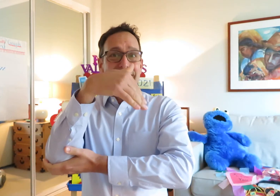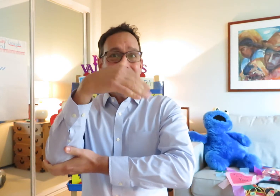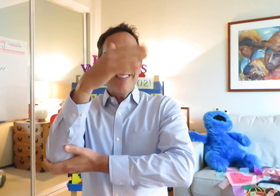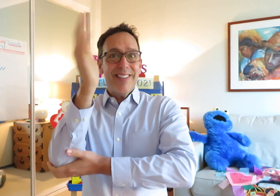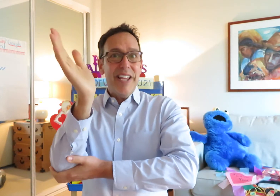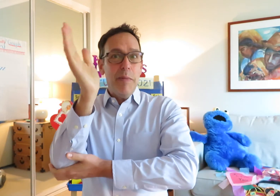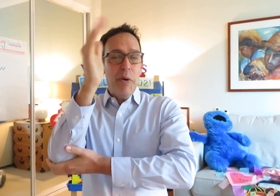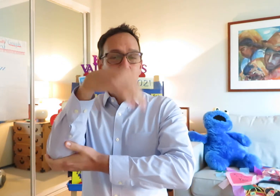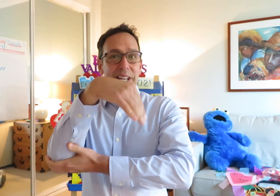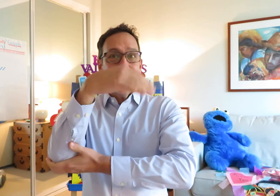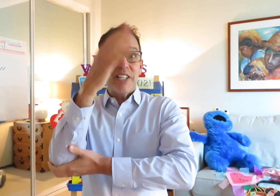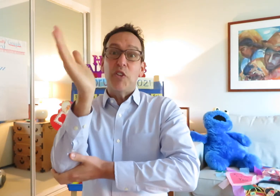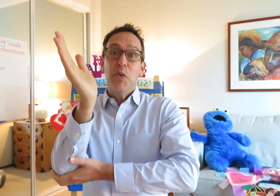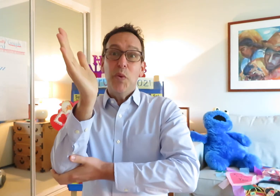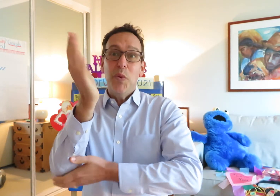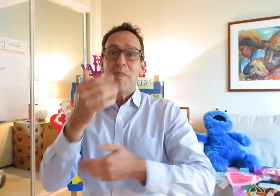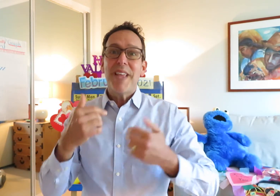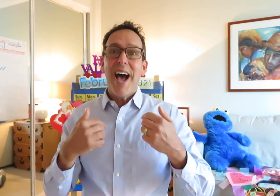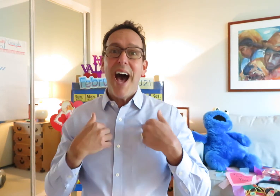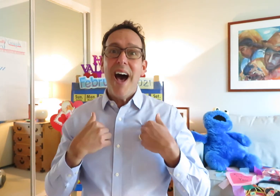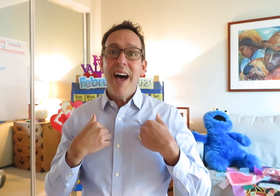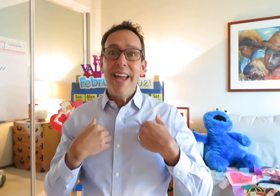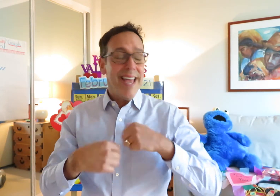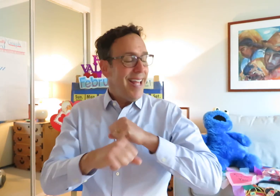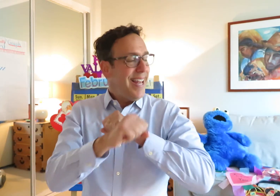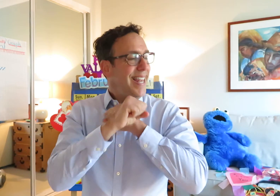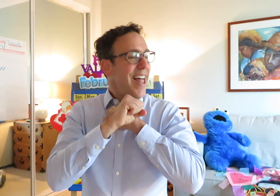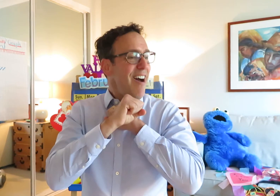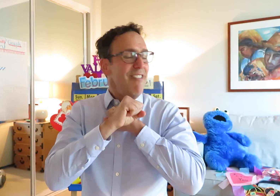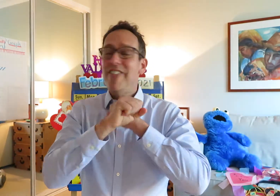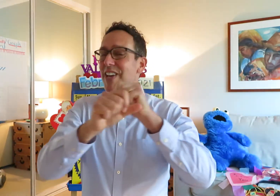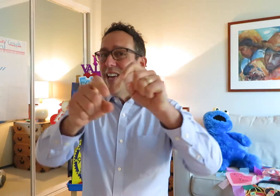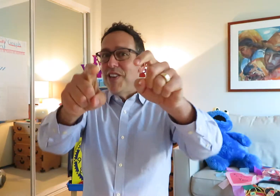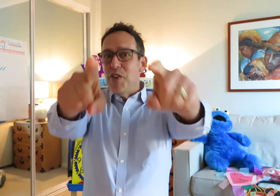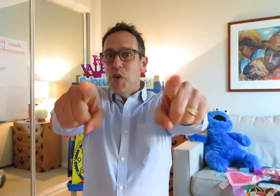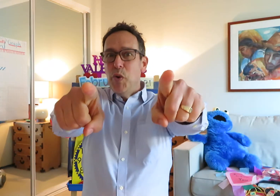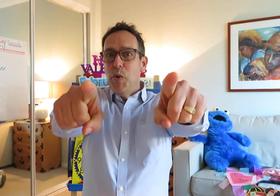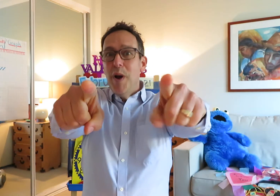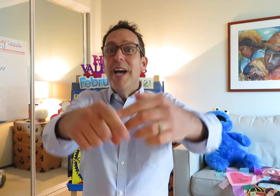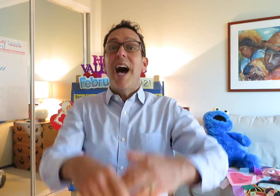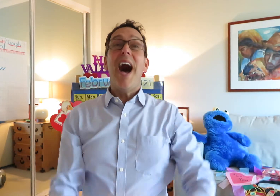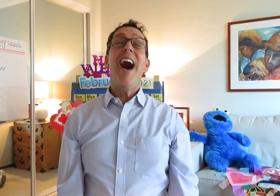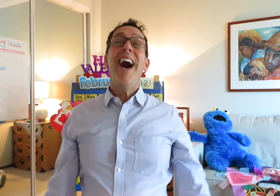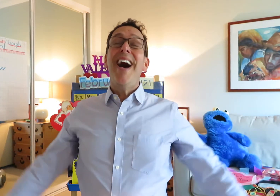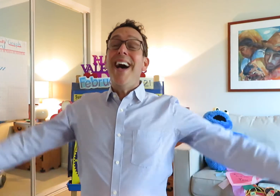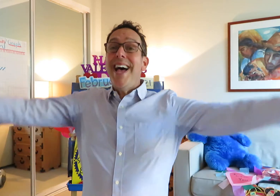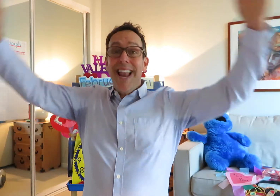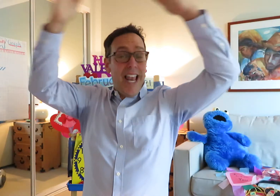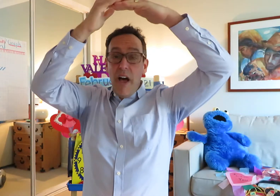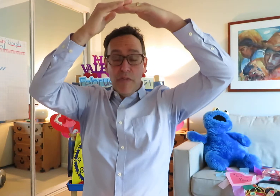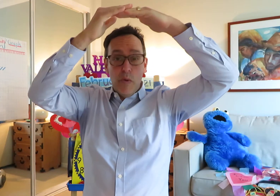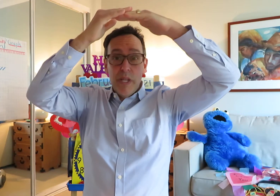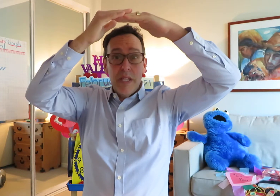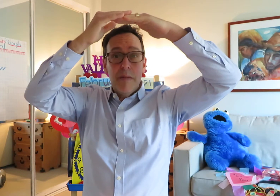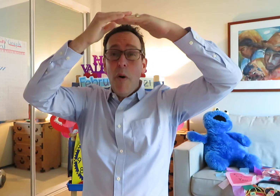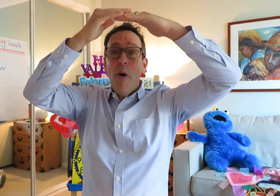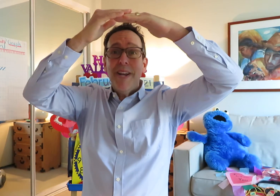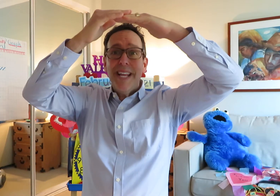-dink, Skinnamarink-a-do. I love you. I love you in the morning